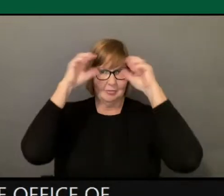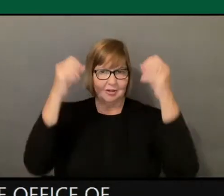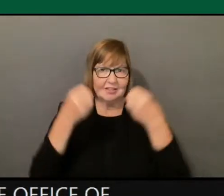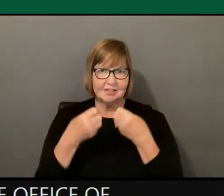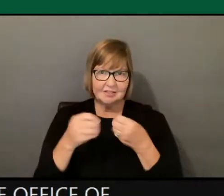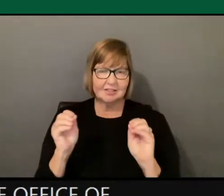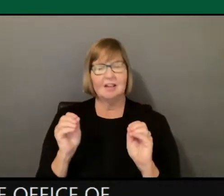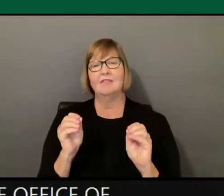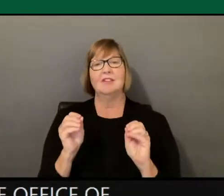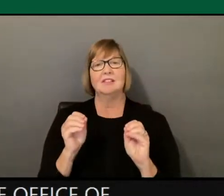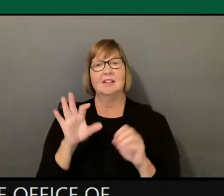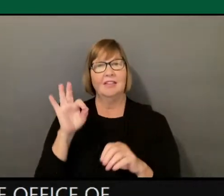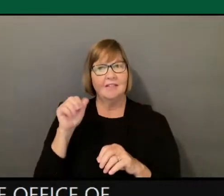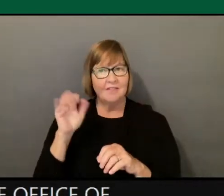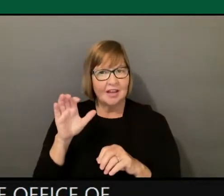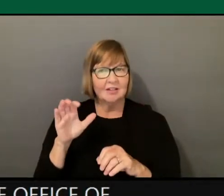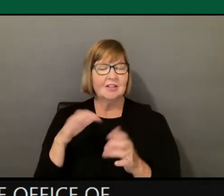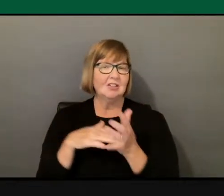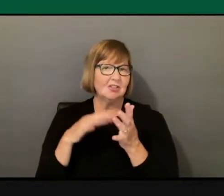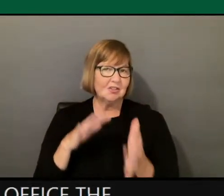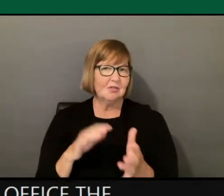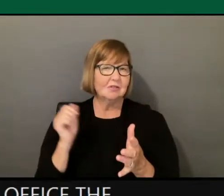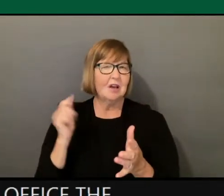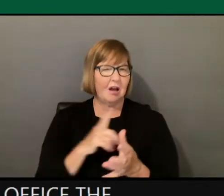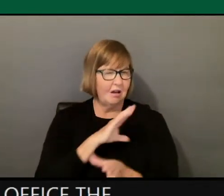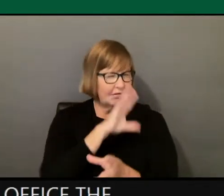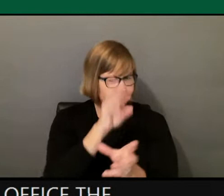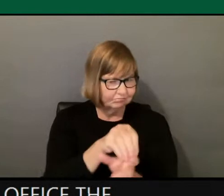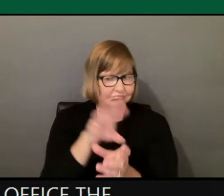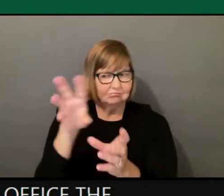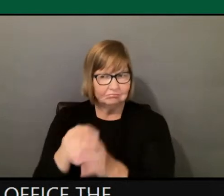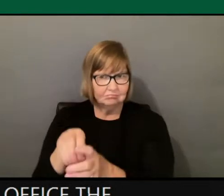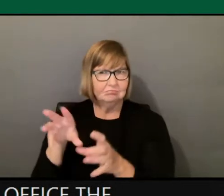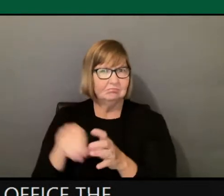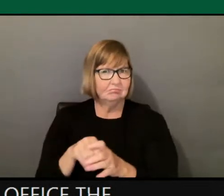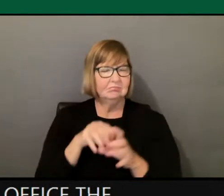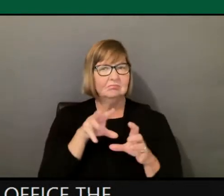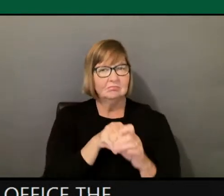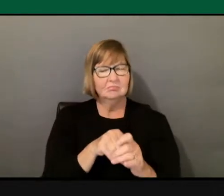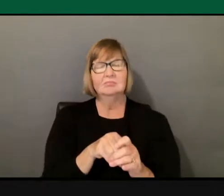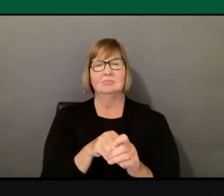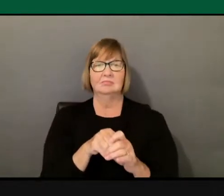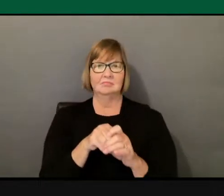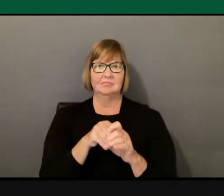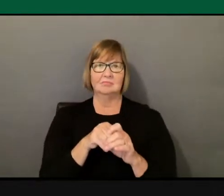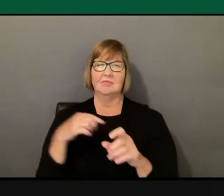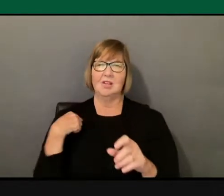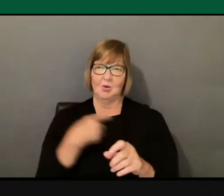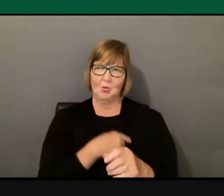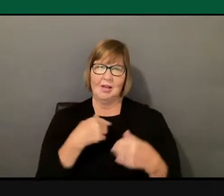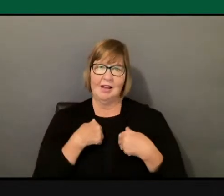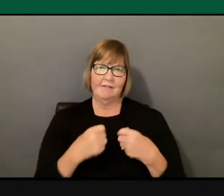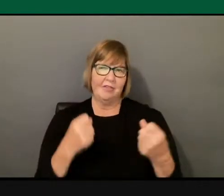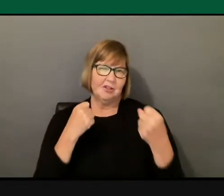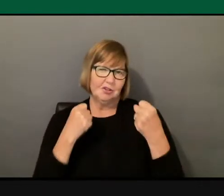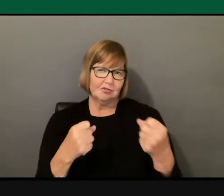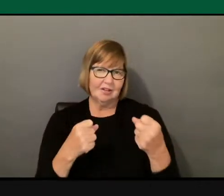students, are all engaged with this. And so I know that we have the strength as a community.